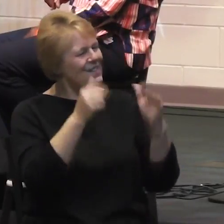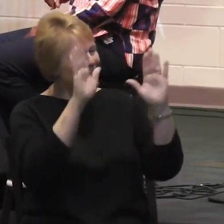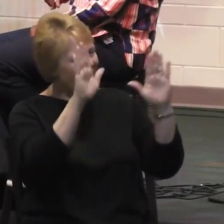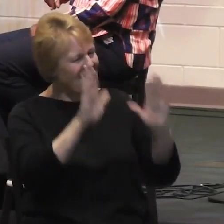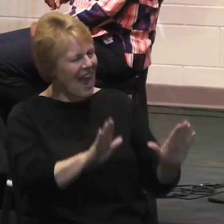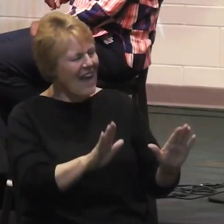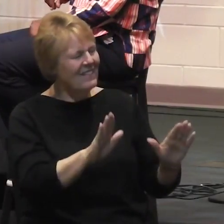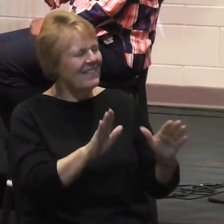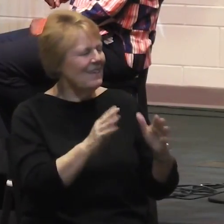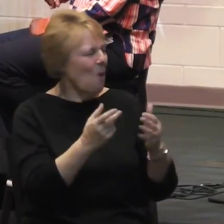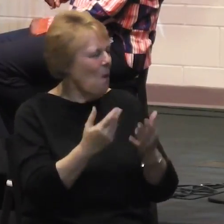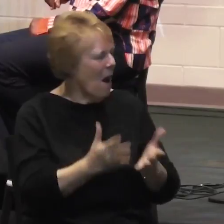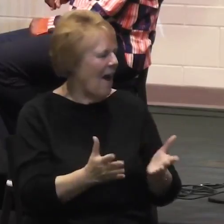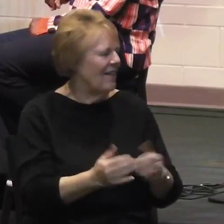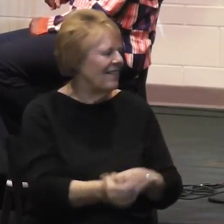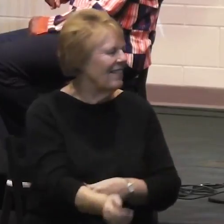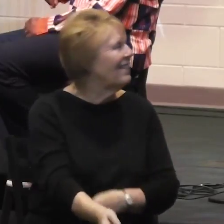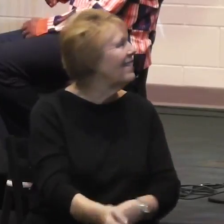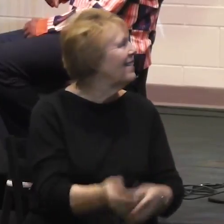Praise God.